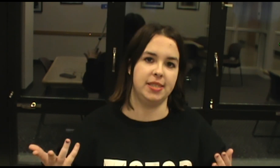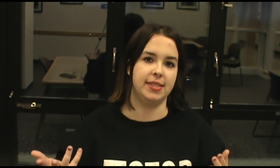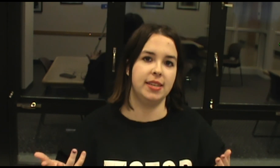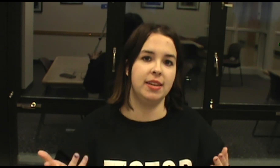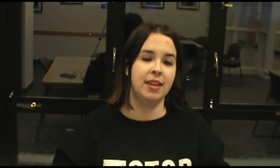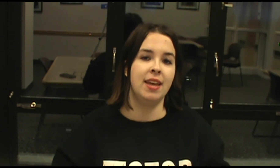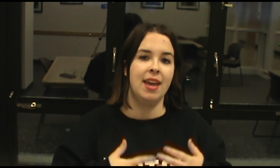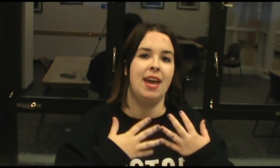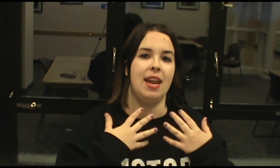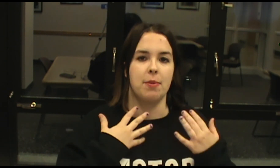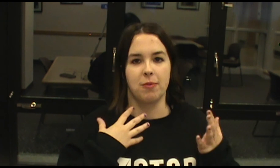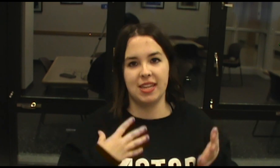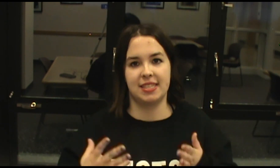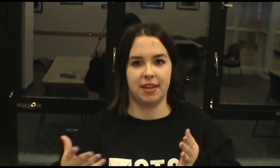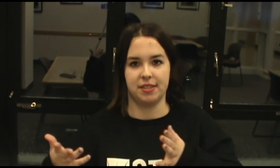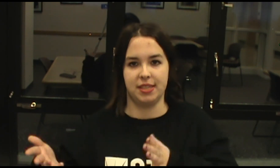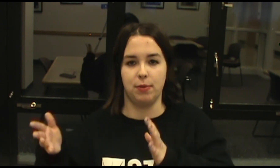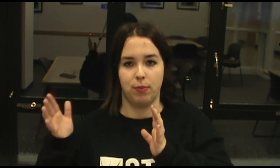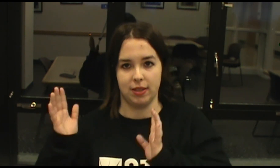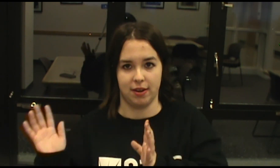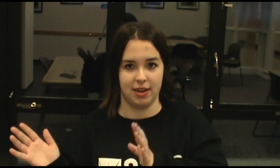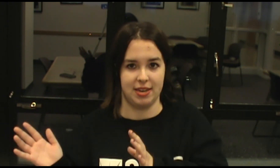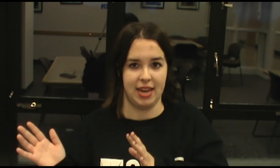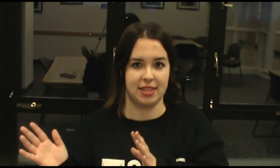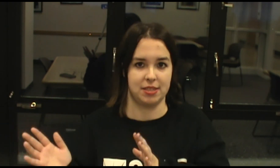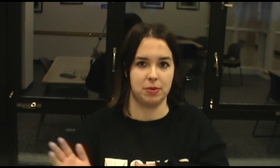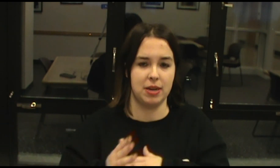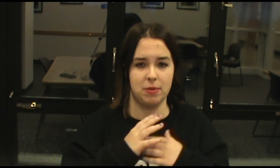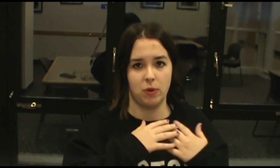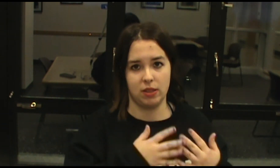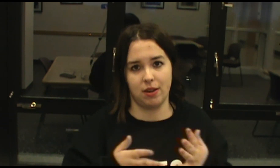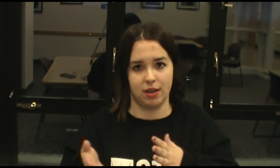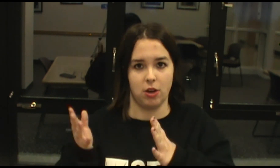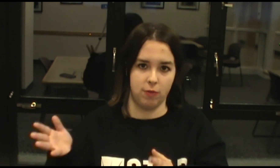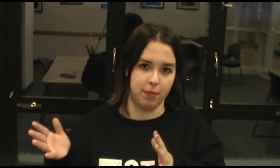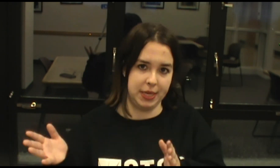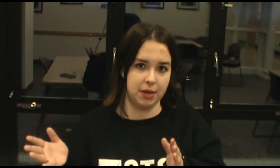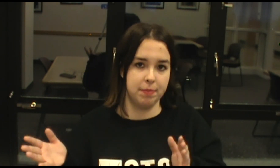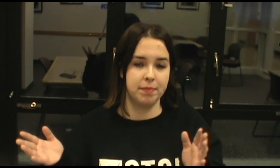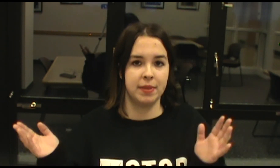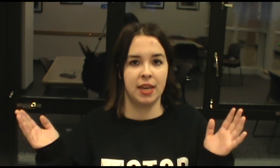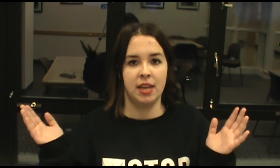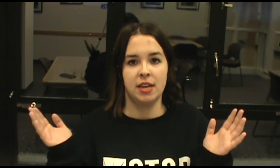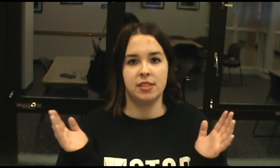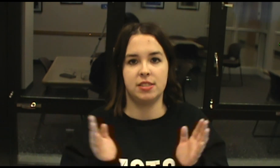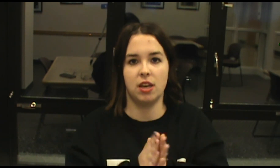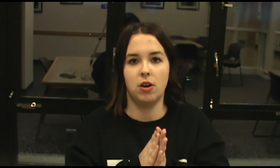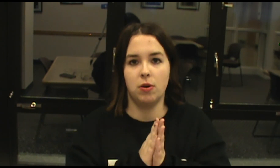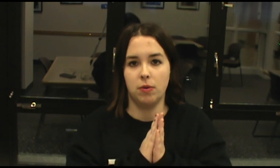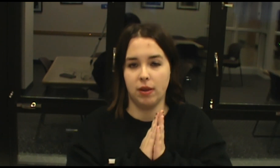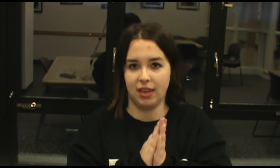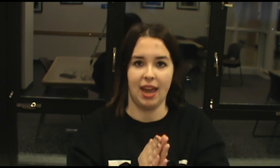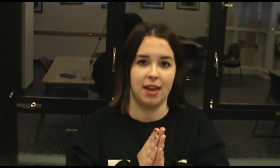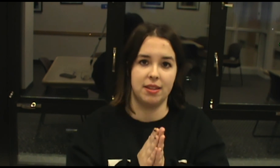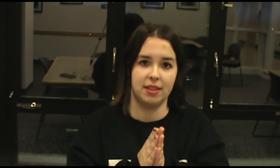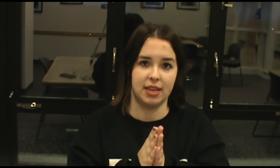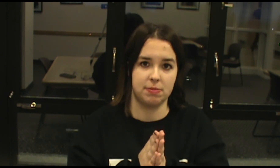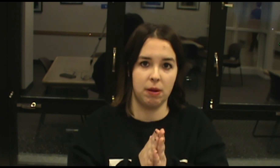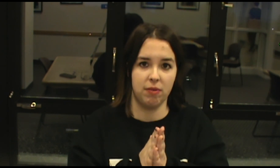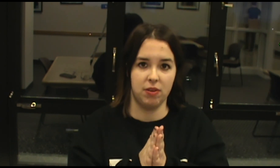season. And I'm really excited to see where they're going to take the story and where they're going to go from here. So yeah that's my review